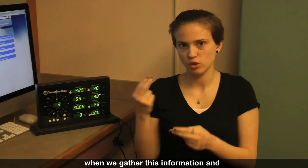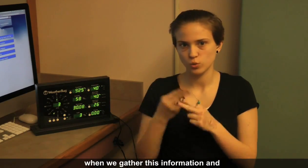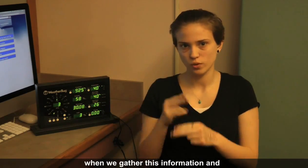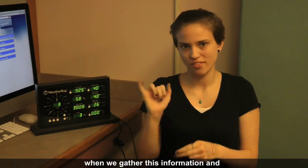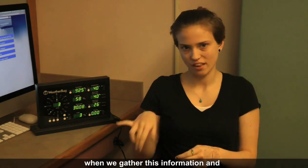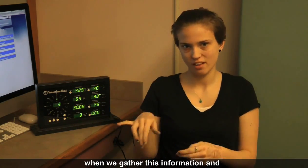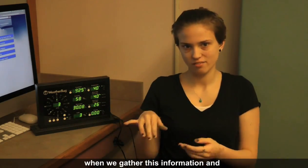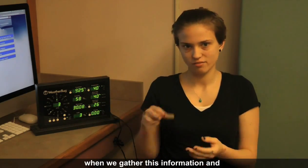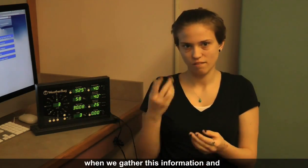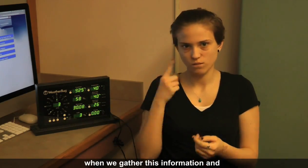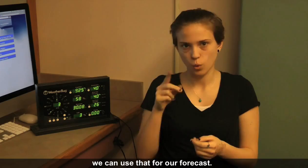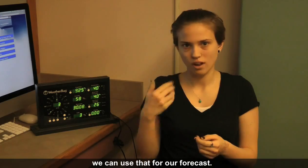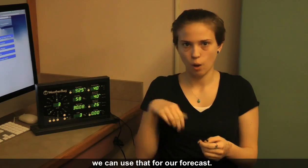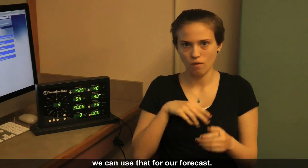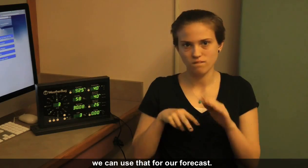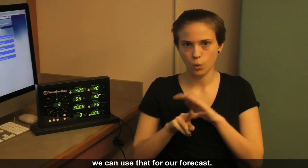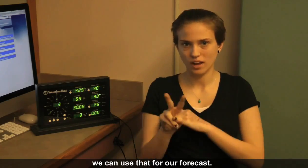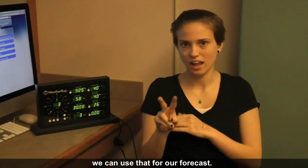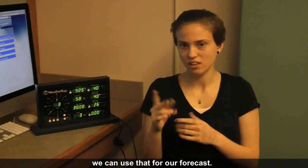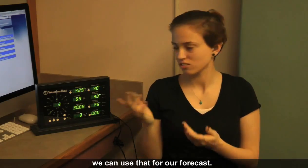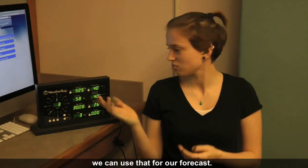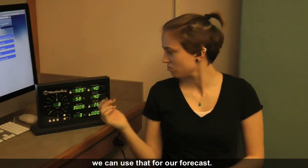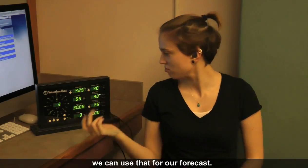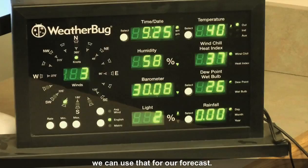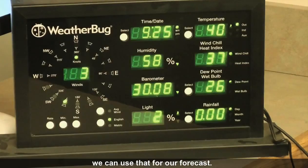And when we gather this information then we can use that for our forecast.